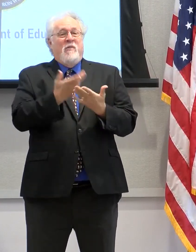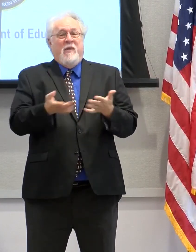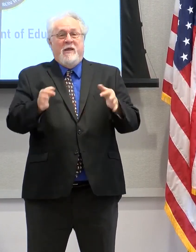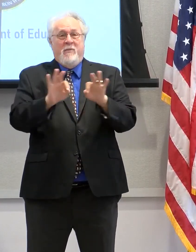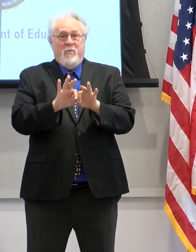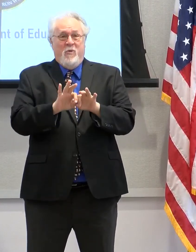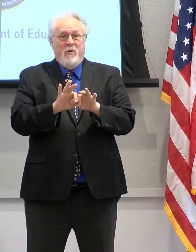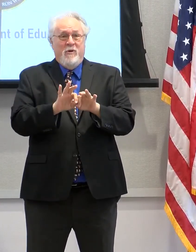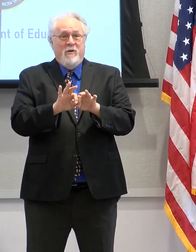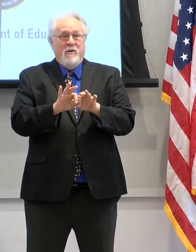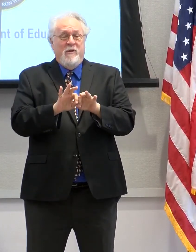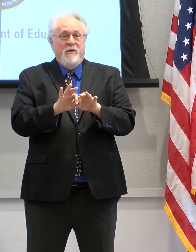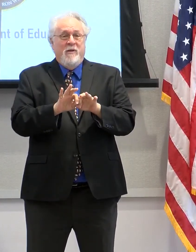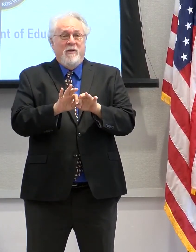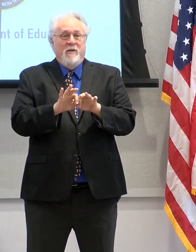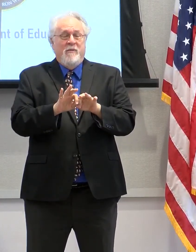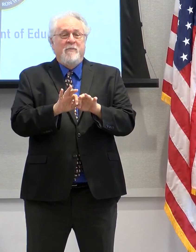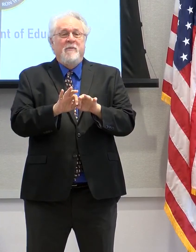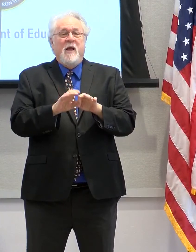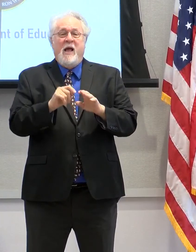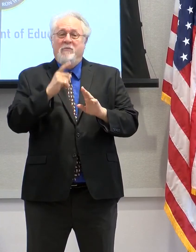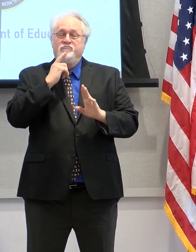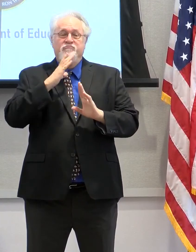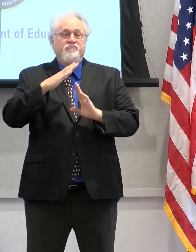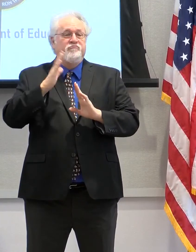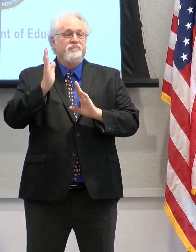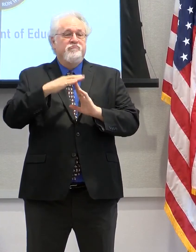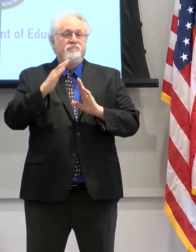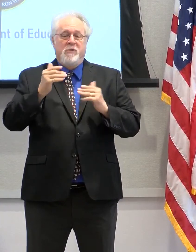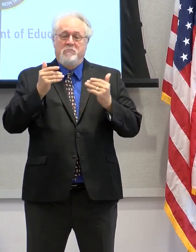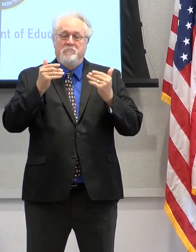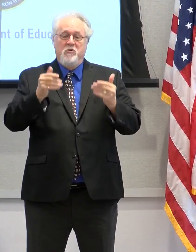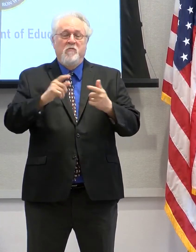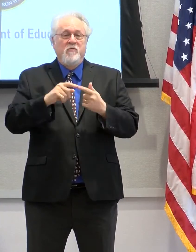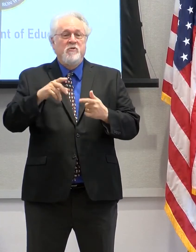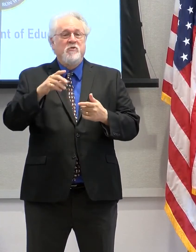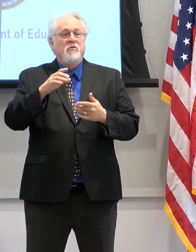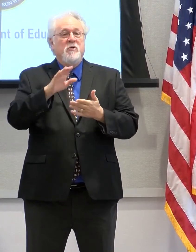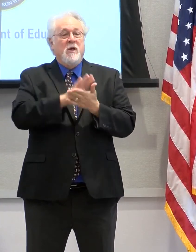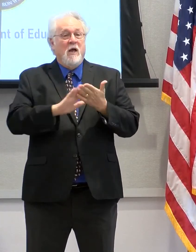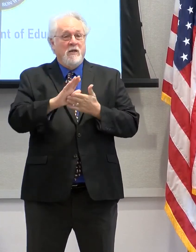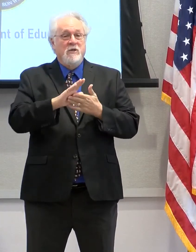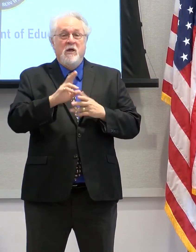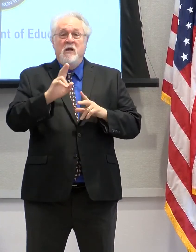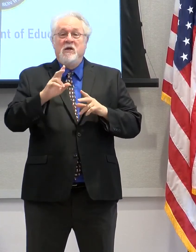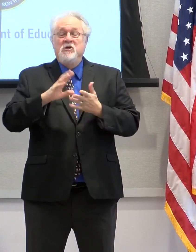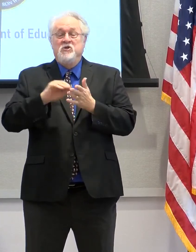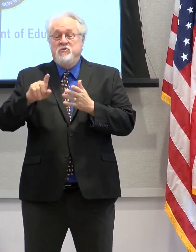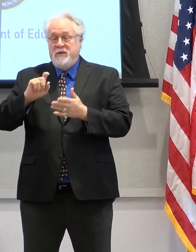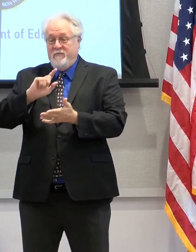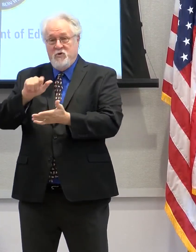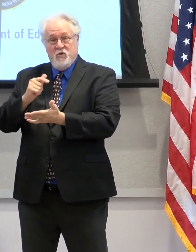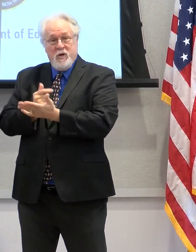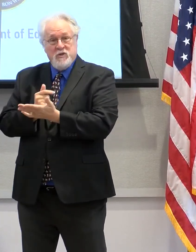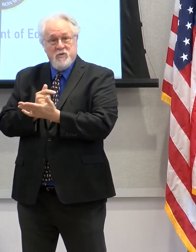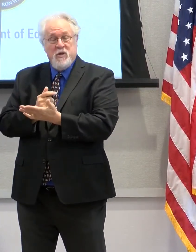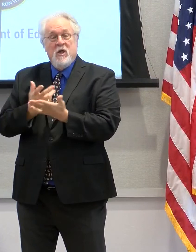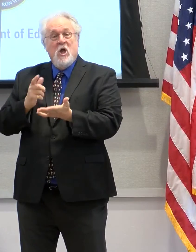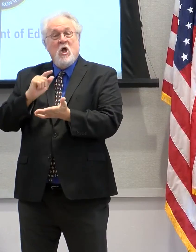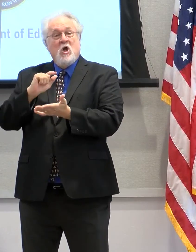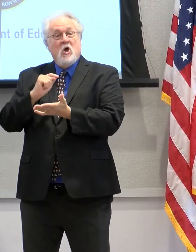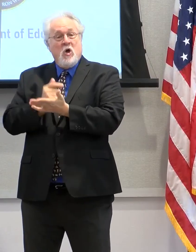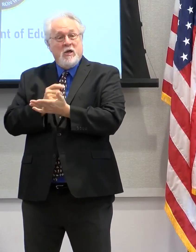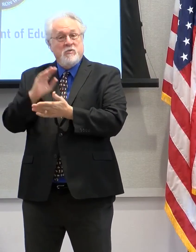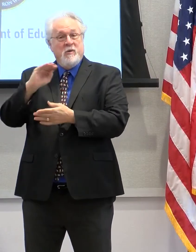for us and that there really is a capstone moving into post-secondary is that students have to graduate. And so graduation